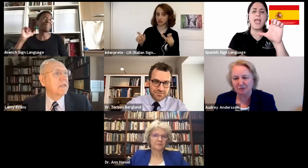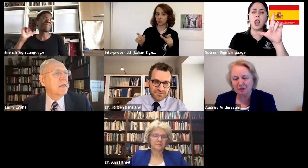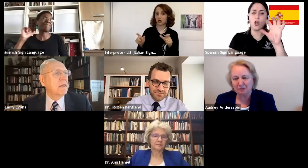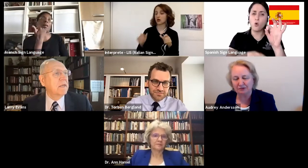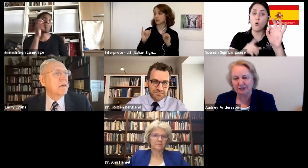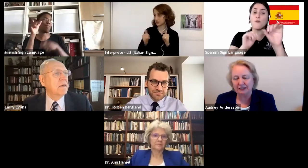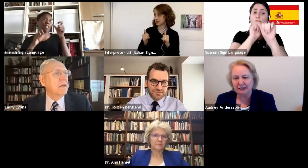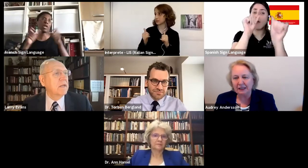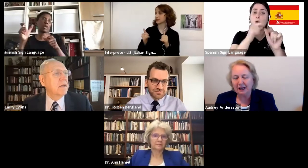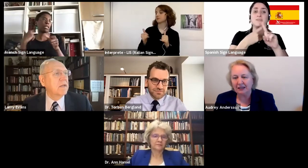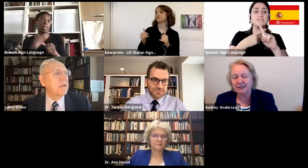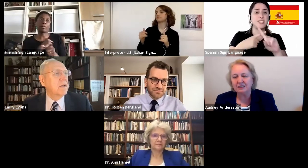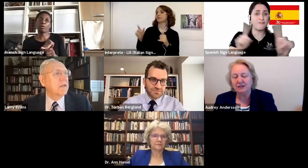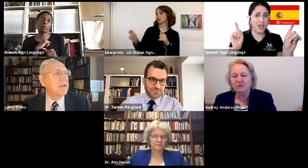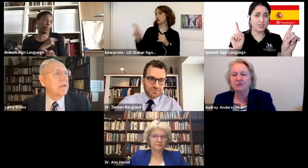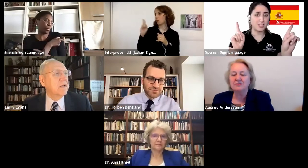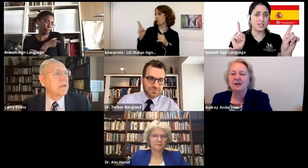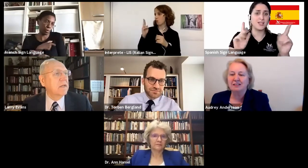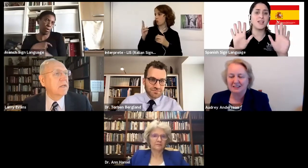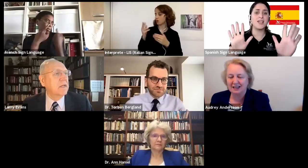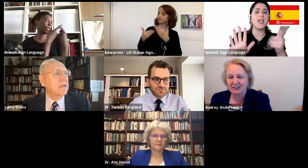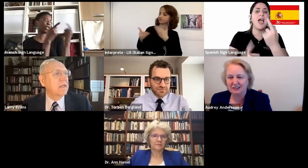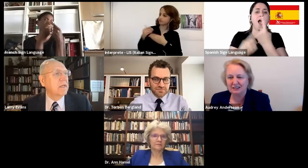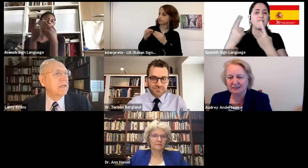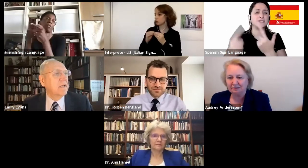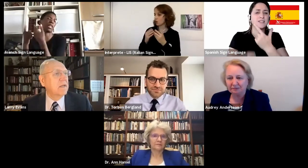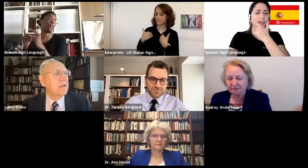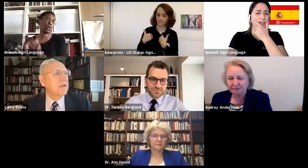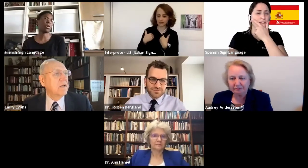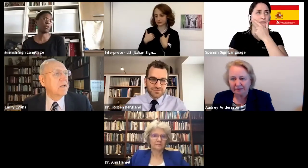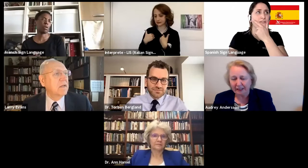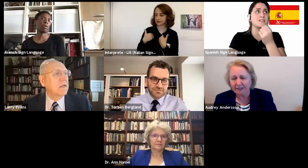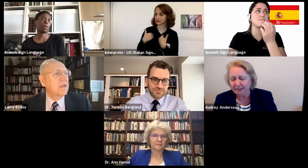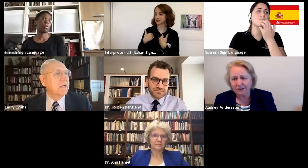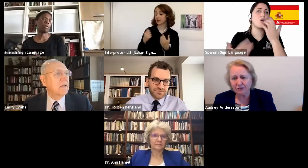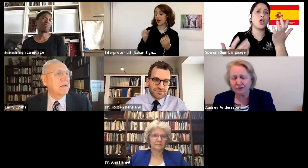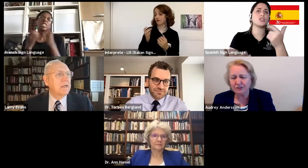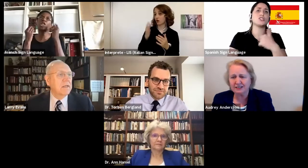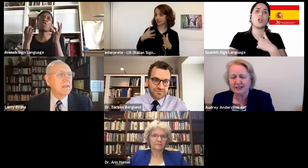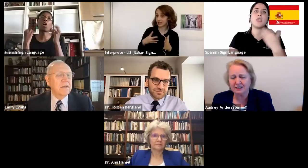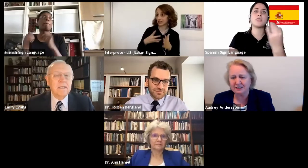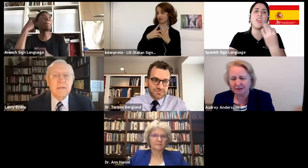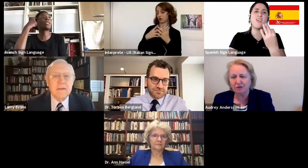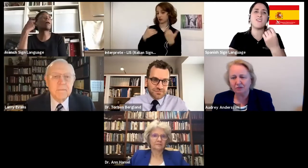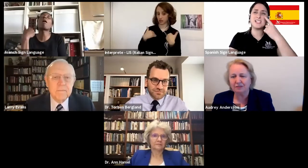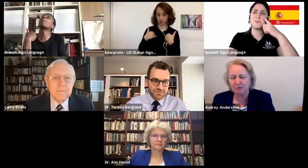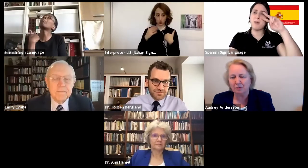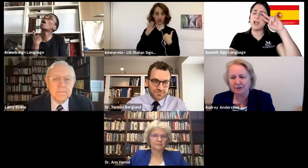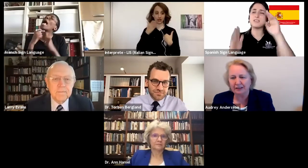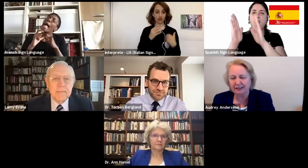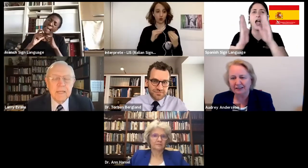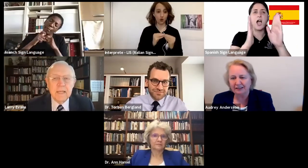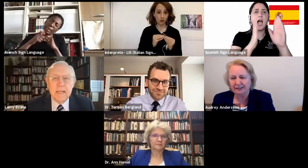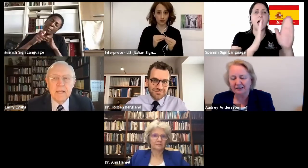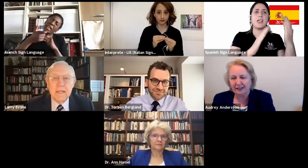easy for people to feel, I need to go through these various stages. And if I don't go through these stages, then I'm not grieving